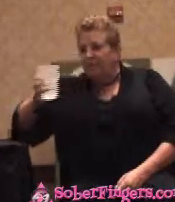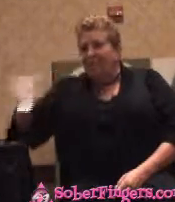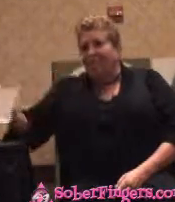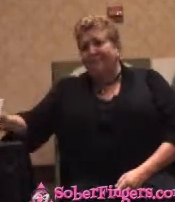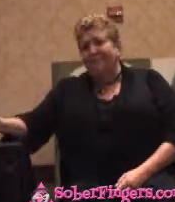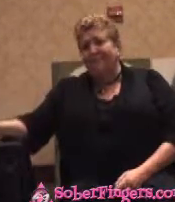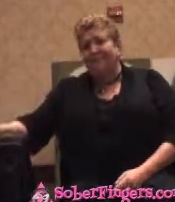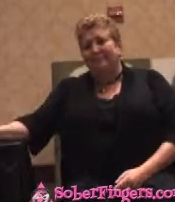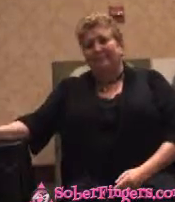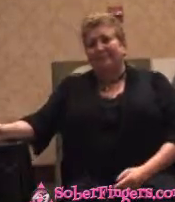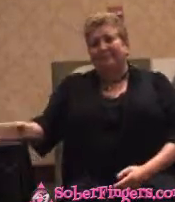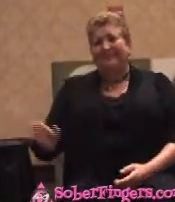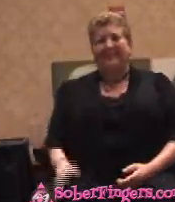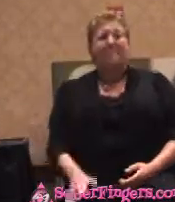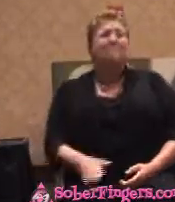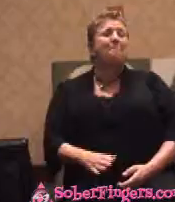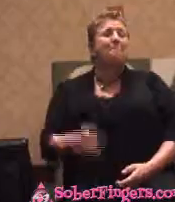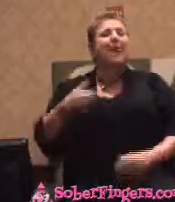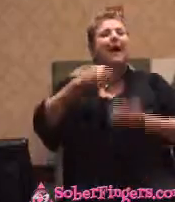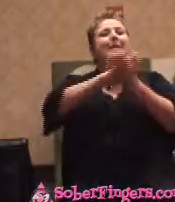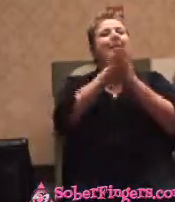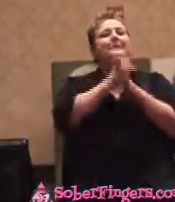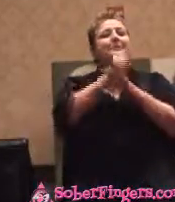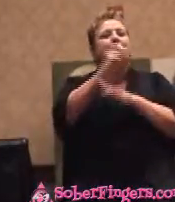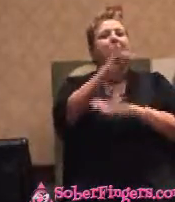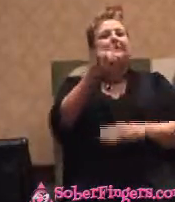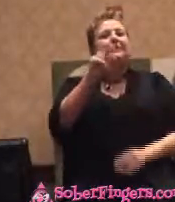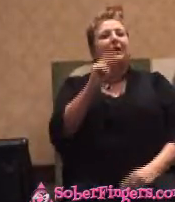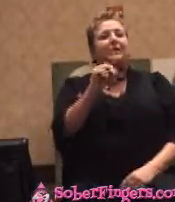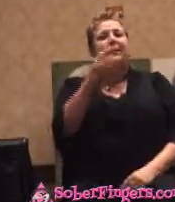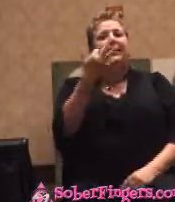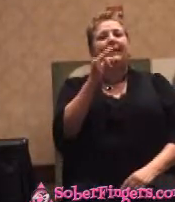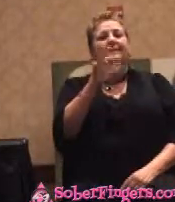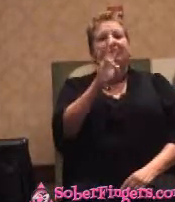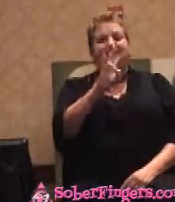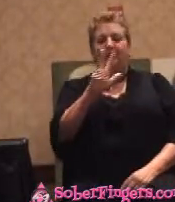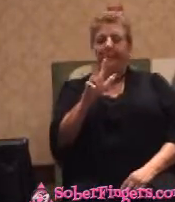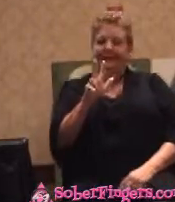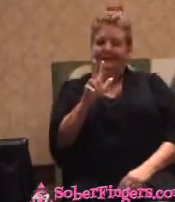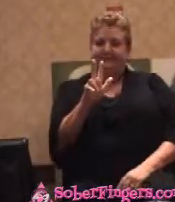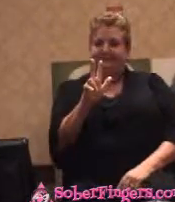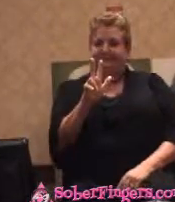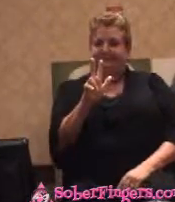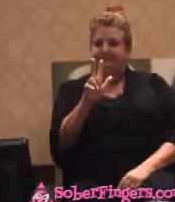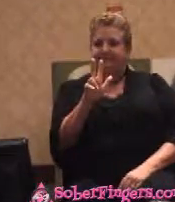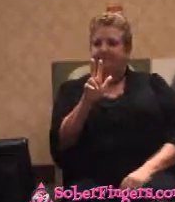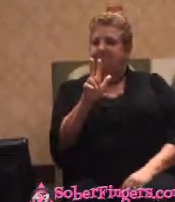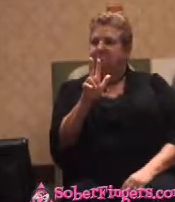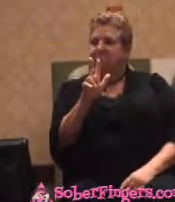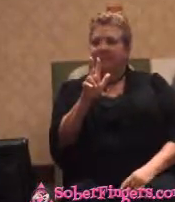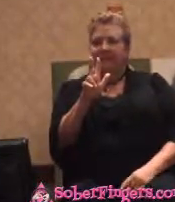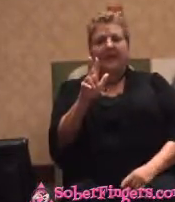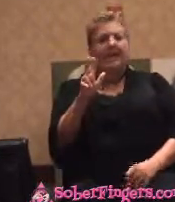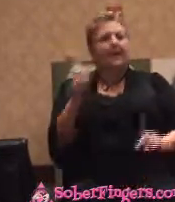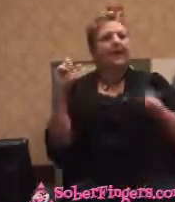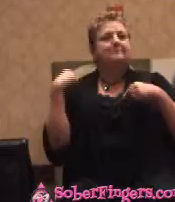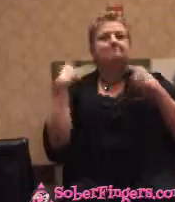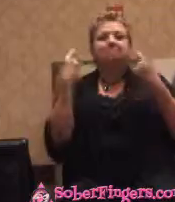I got sober in January of 1973 and have been blessed with continuous sorority